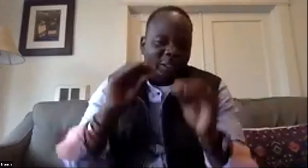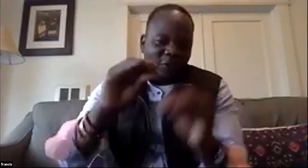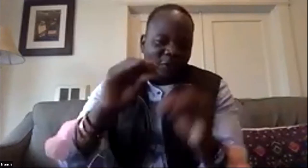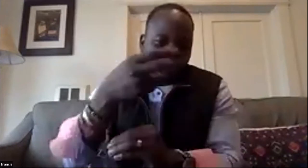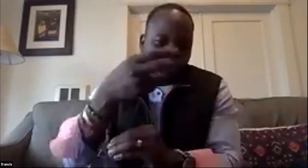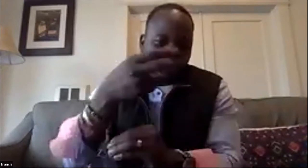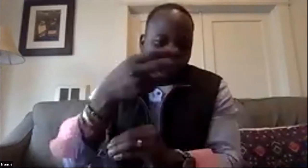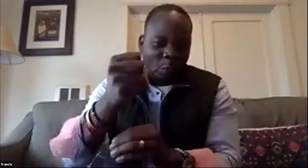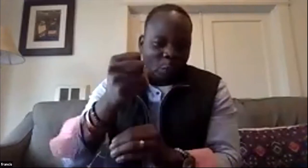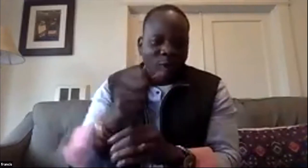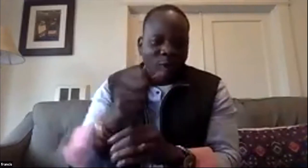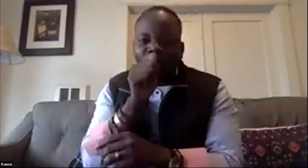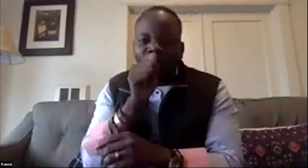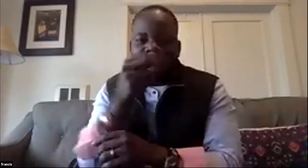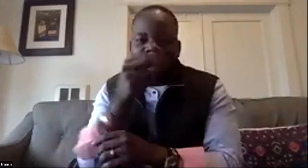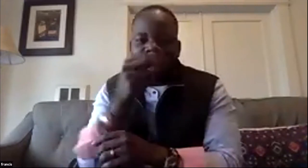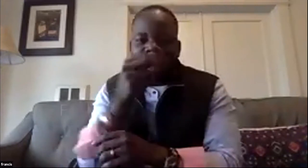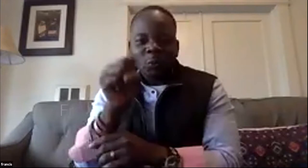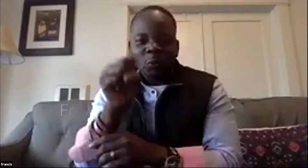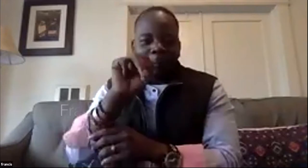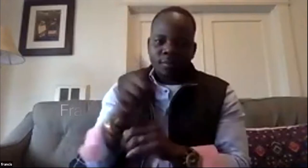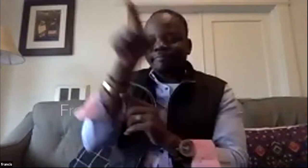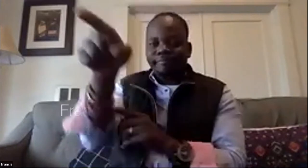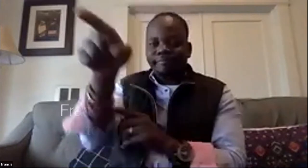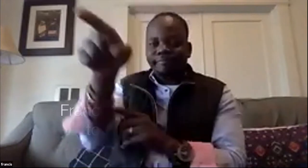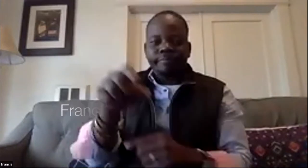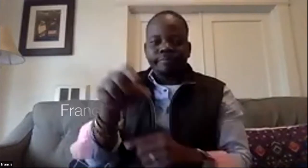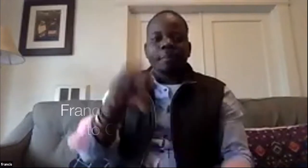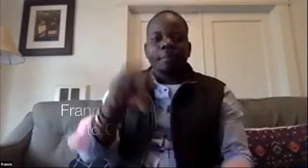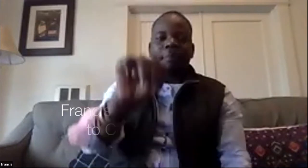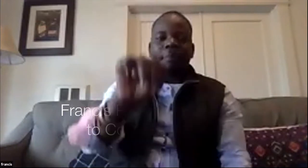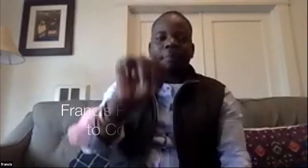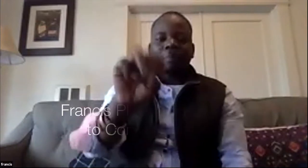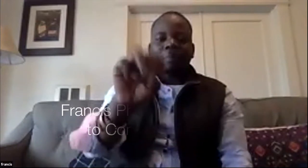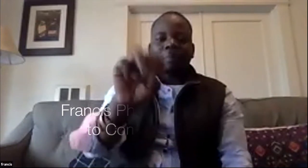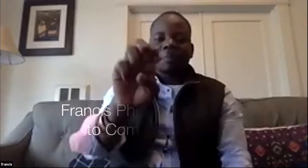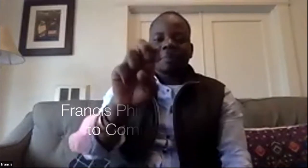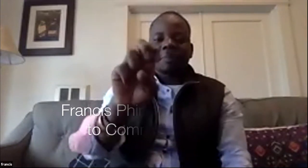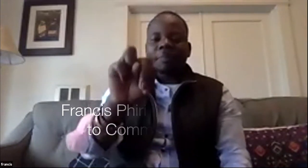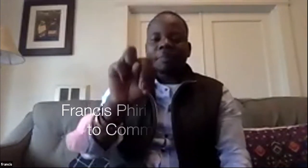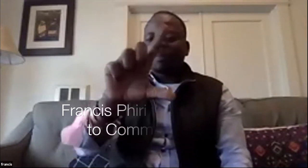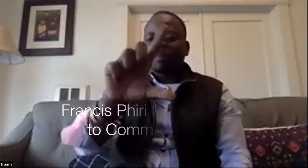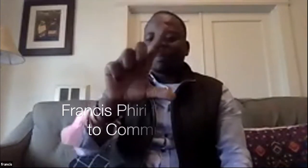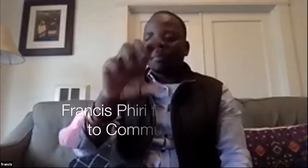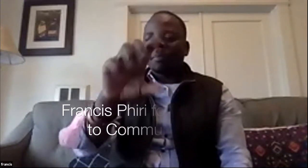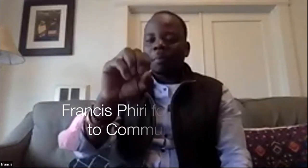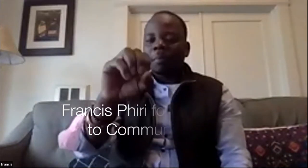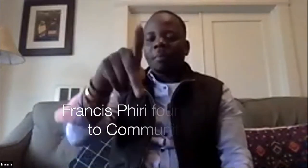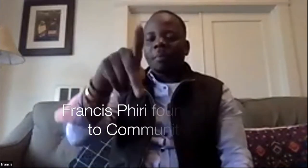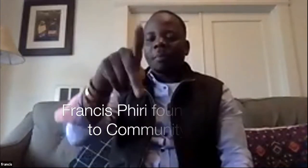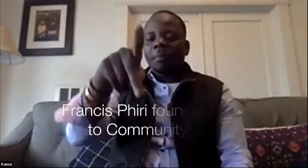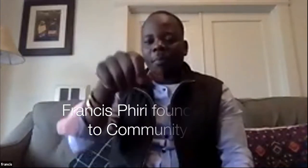myself it's a little slow the speed so i'm having trouble reading everything